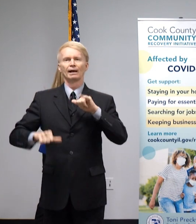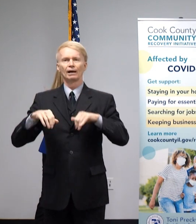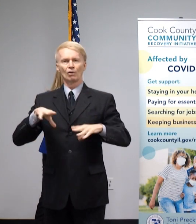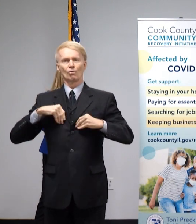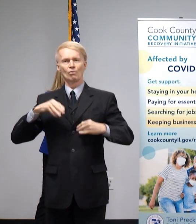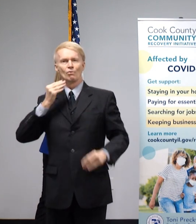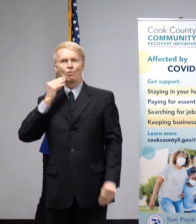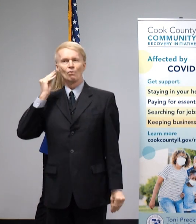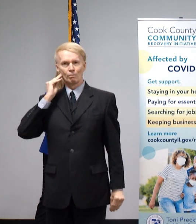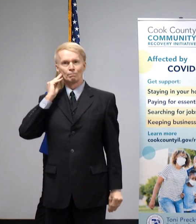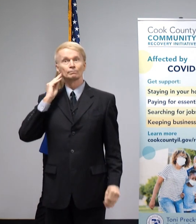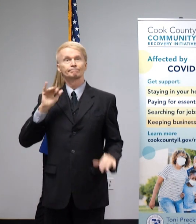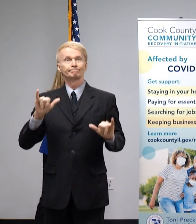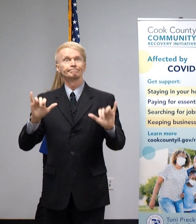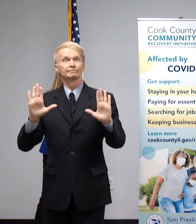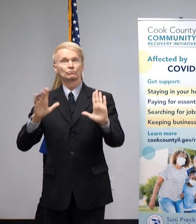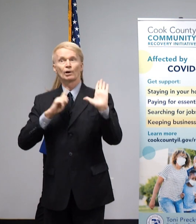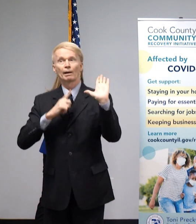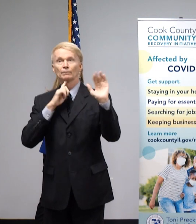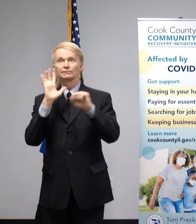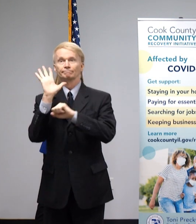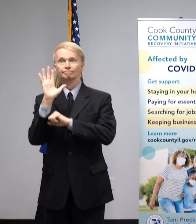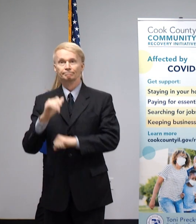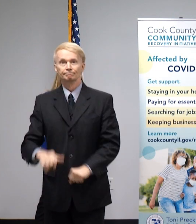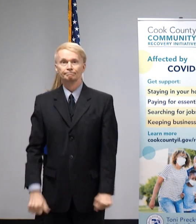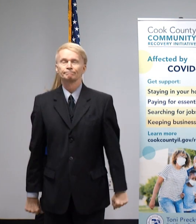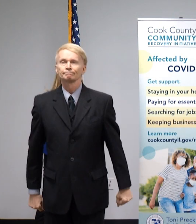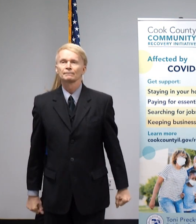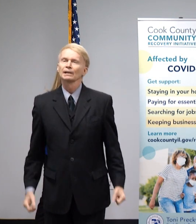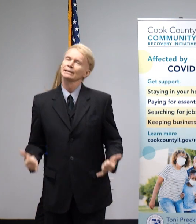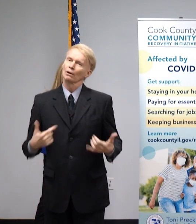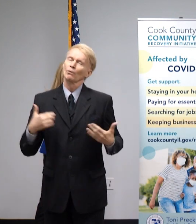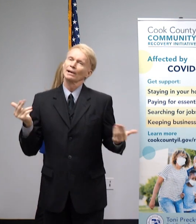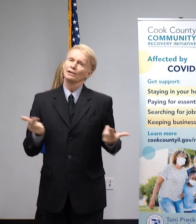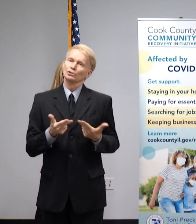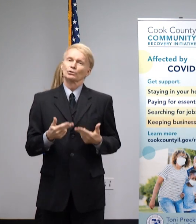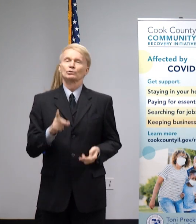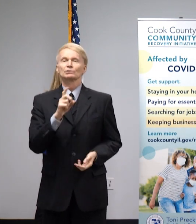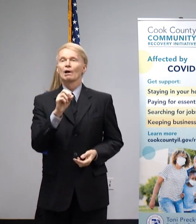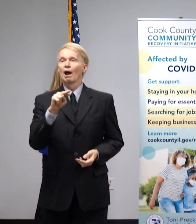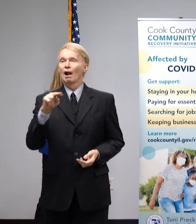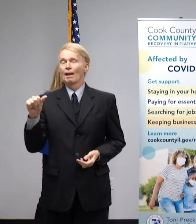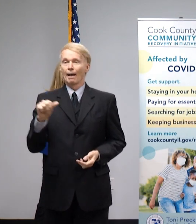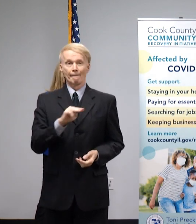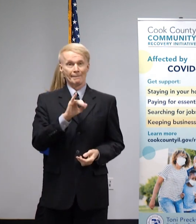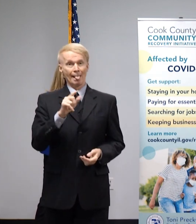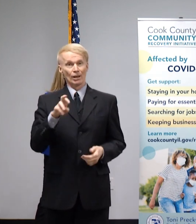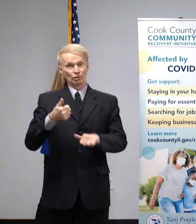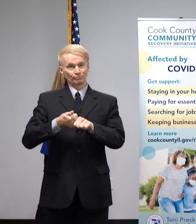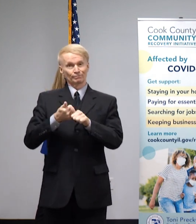That's a promise. And now, I'd like to introduce Commissioner Donna Miller to the podium.